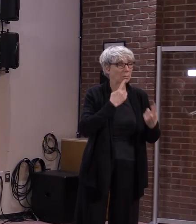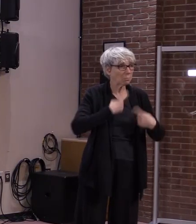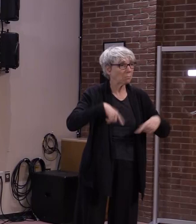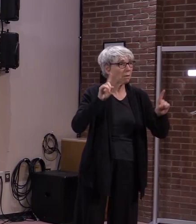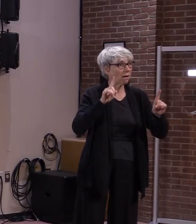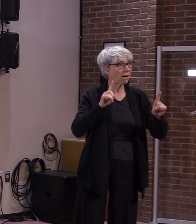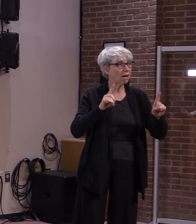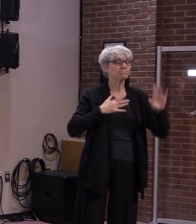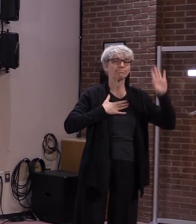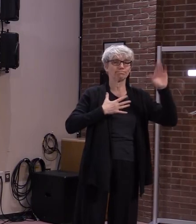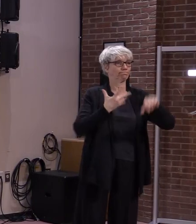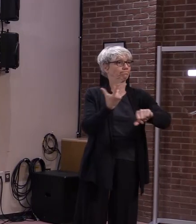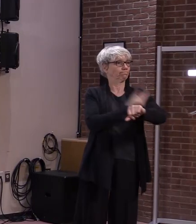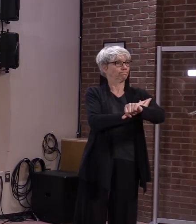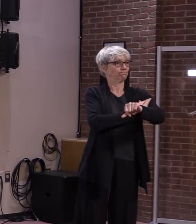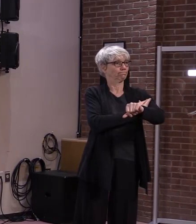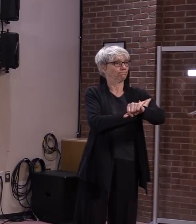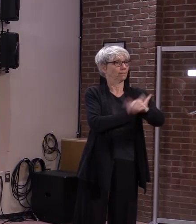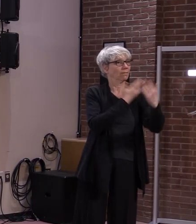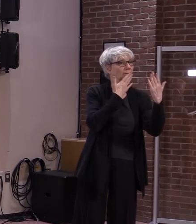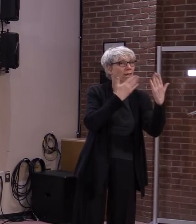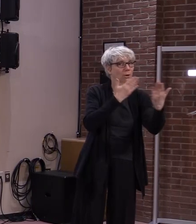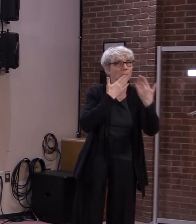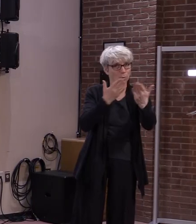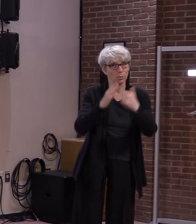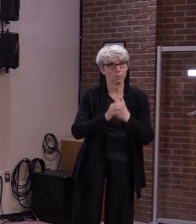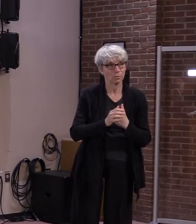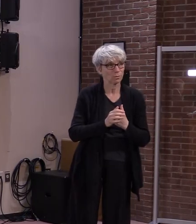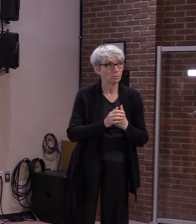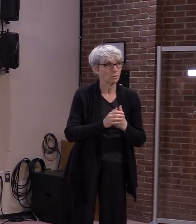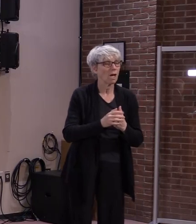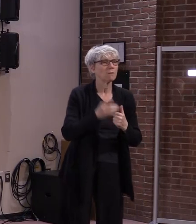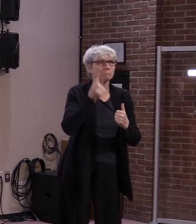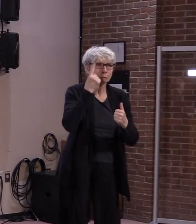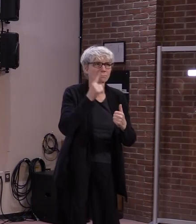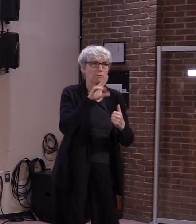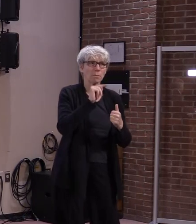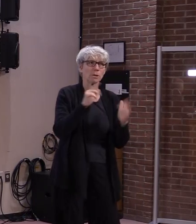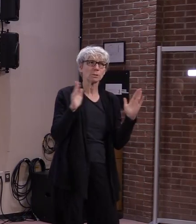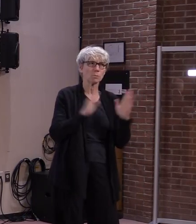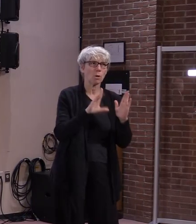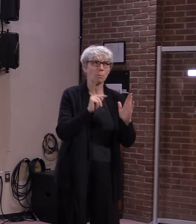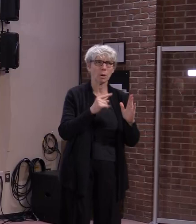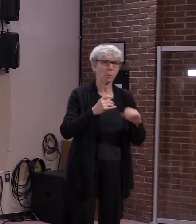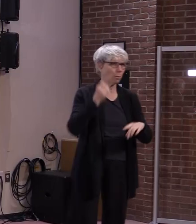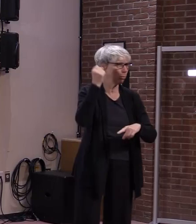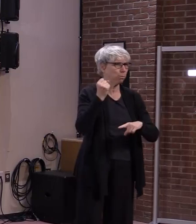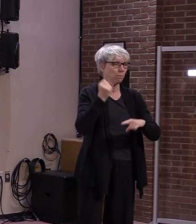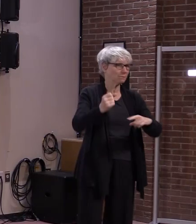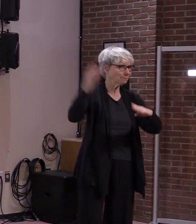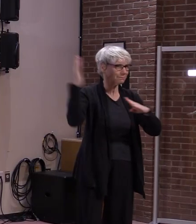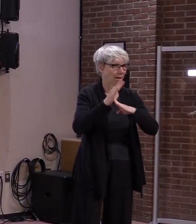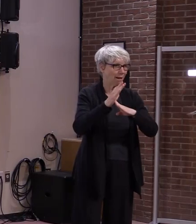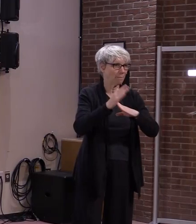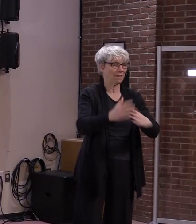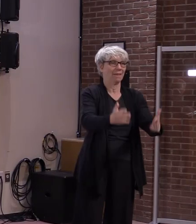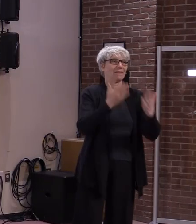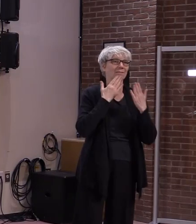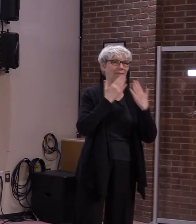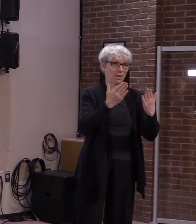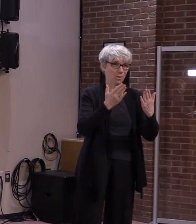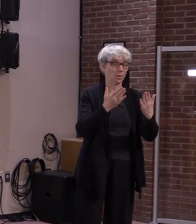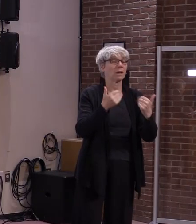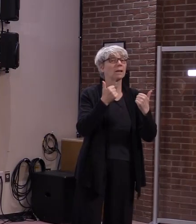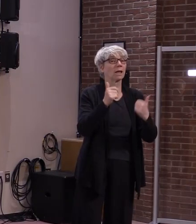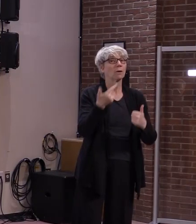their shot. Our state may be small, but we are mighty and I thank you all. I'll